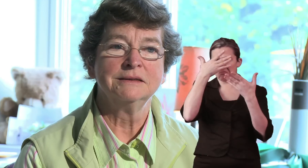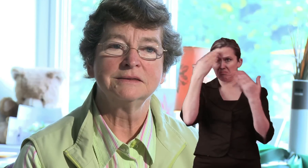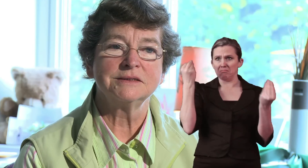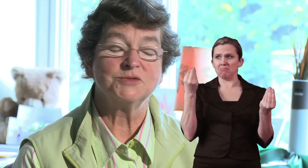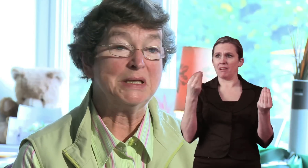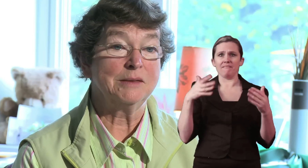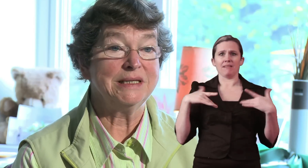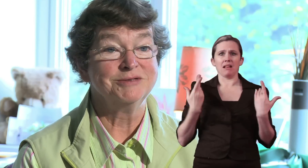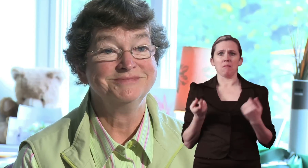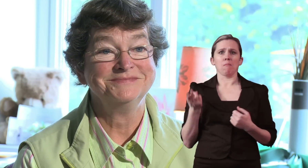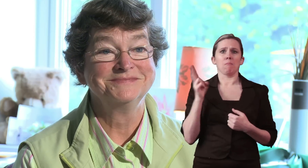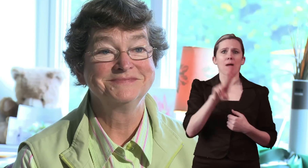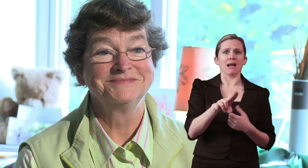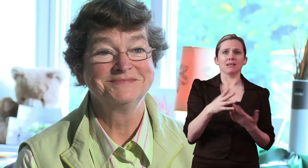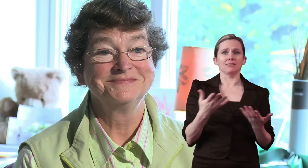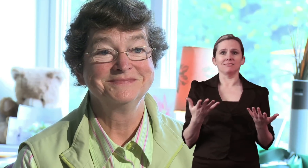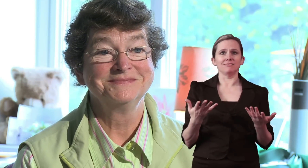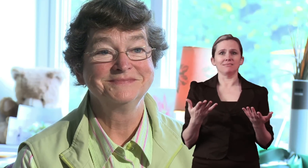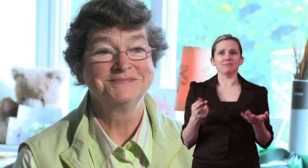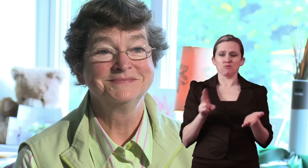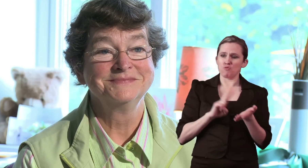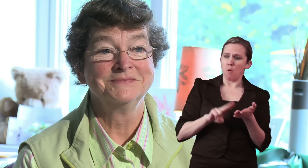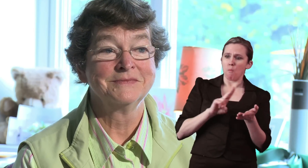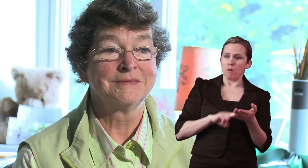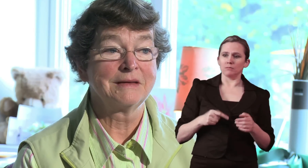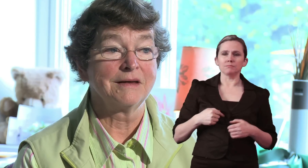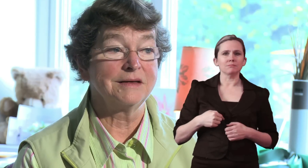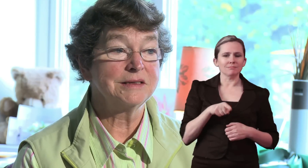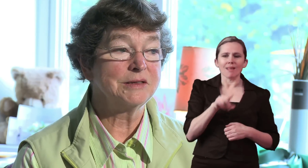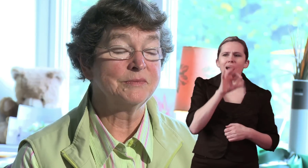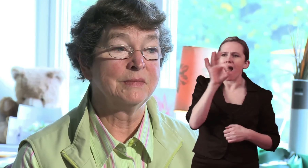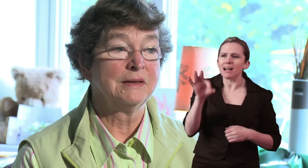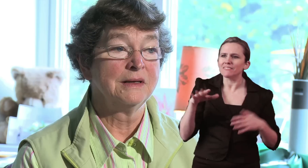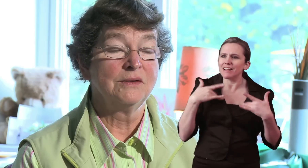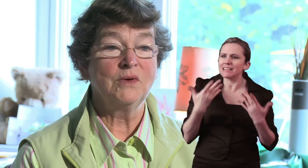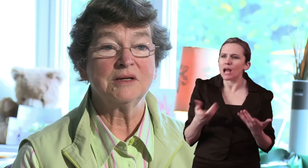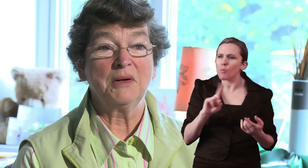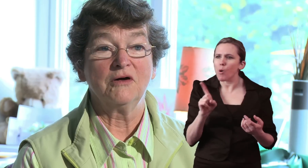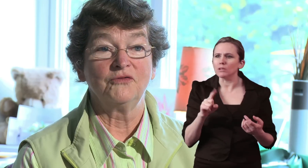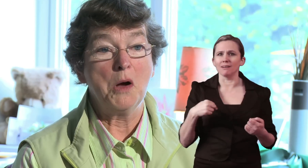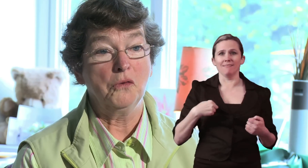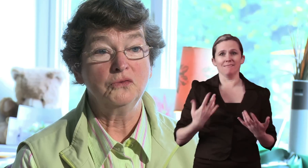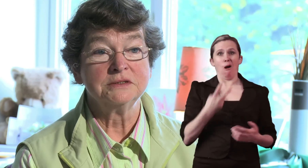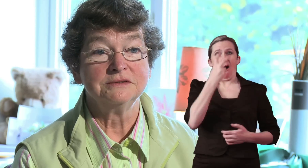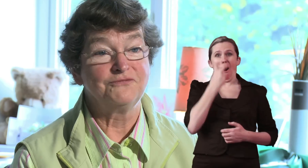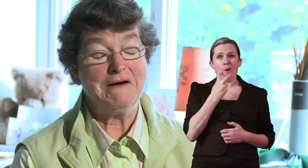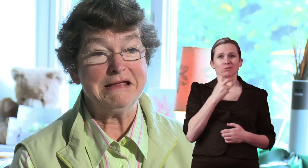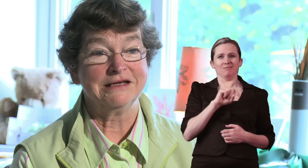to being me. And how do you feel now? Well apart from old, fine.